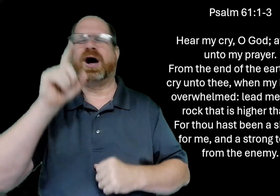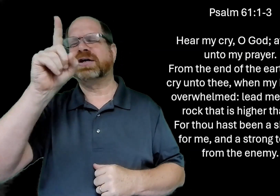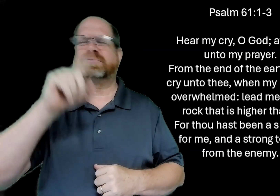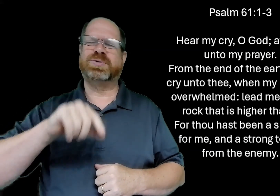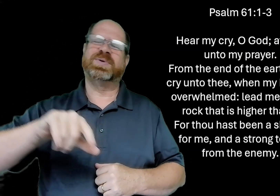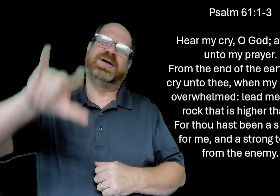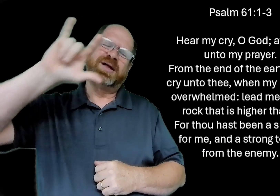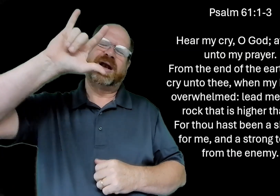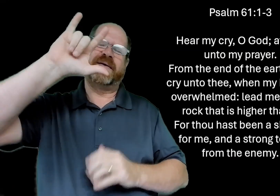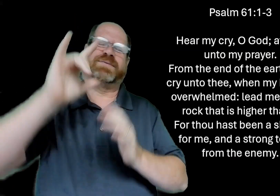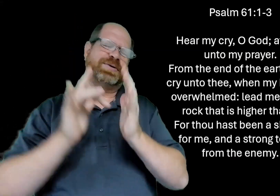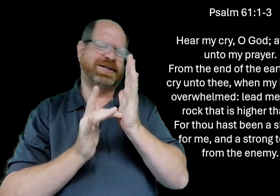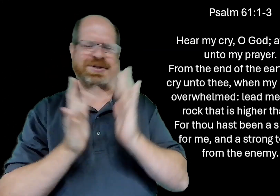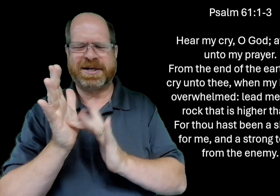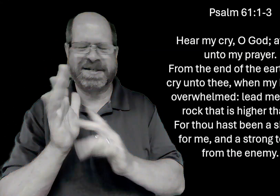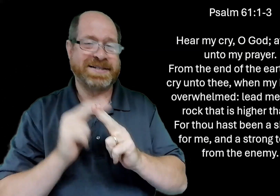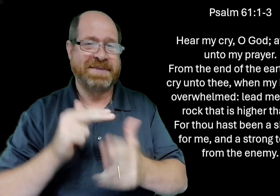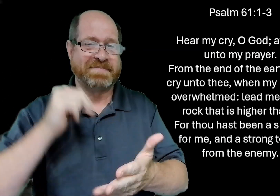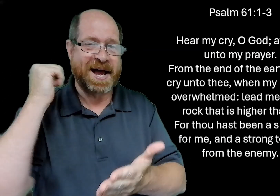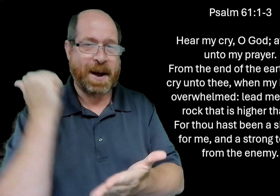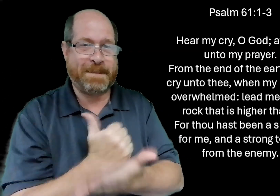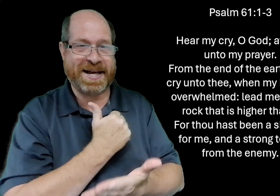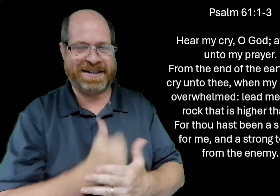you're precious and we love you in jesus name amen